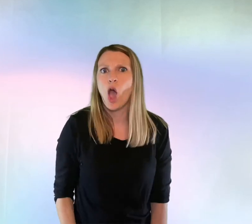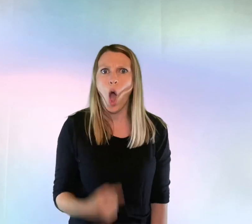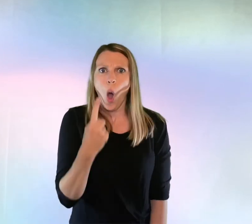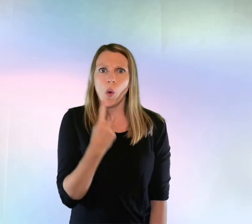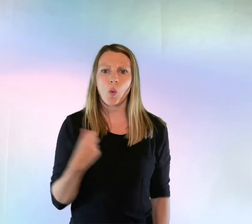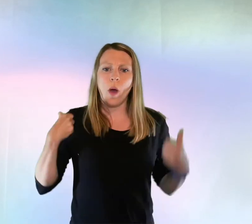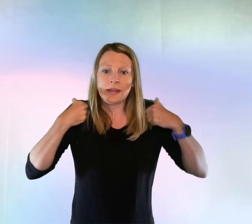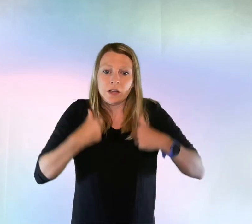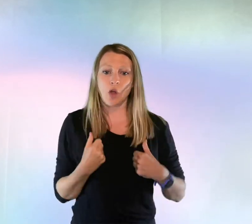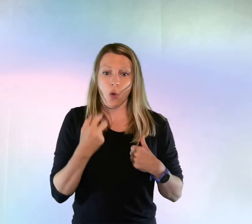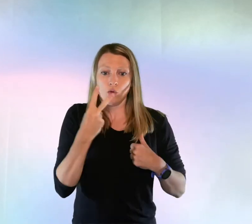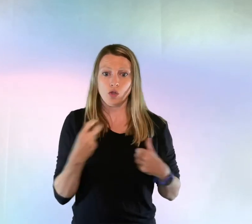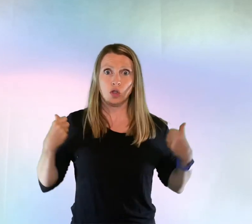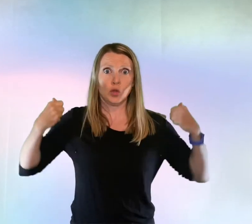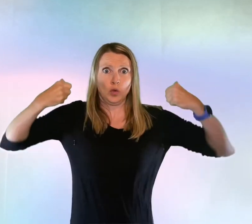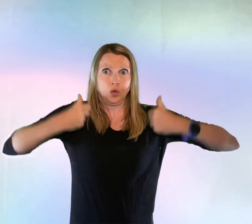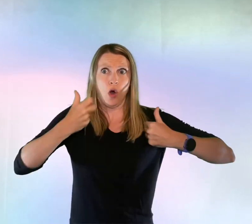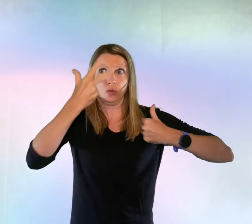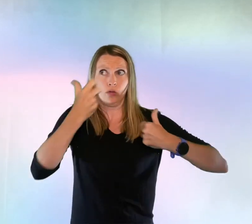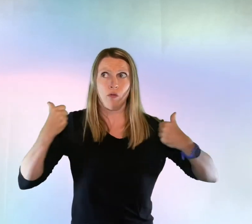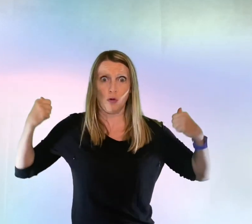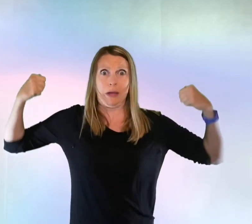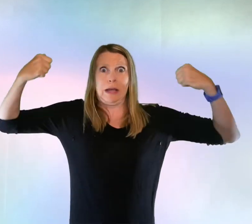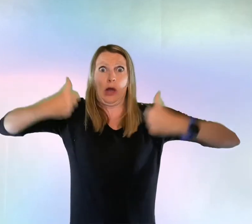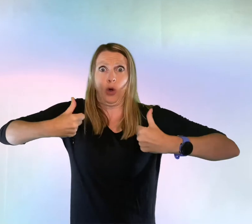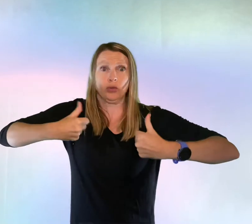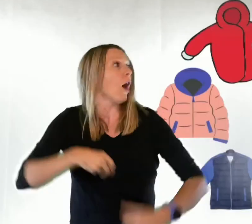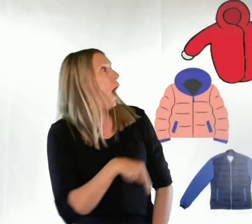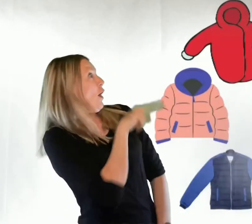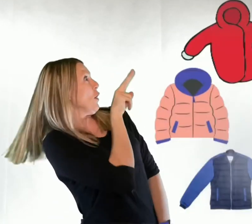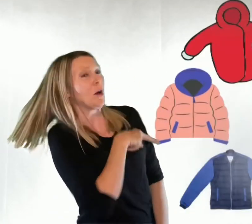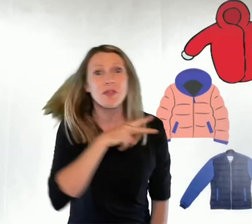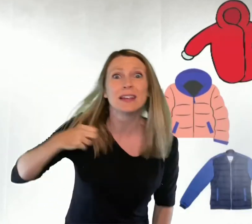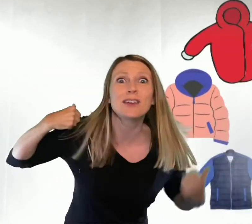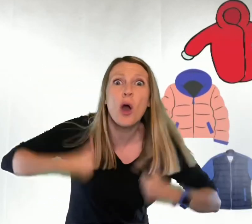One coat, two coats, three coats. Look at these coats.